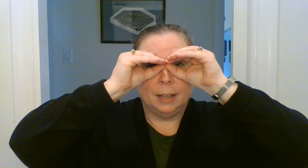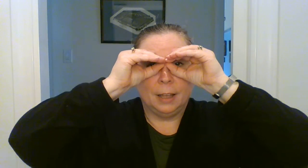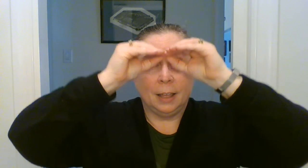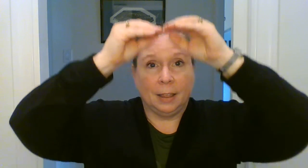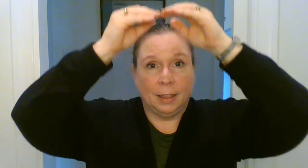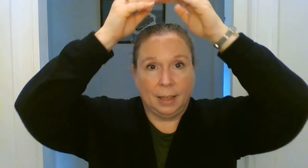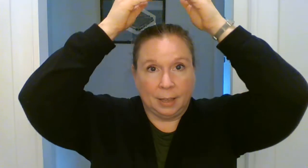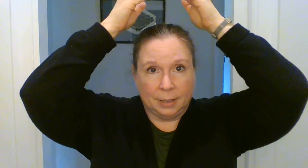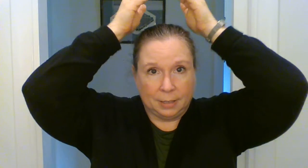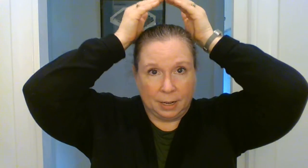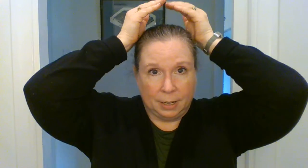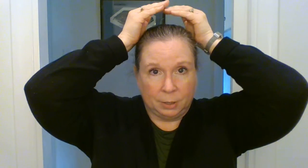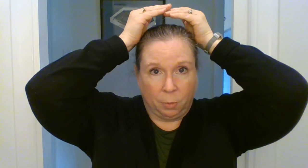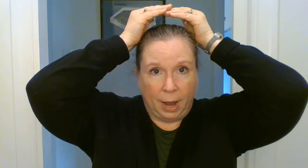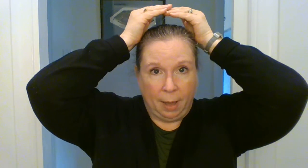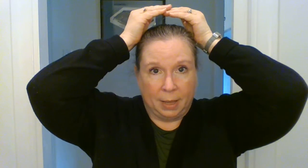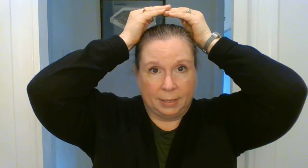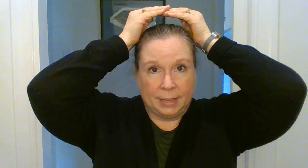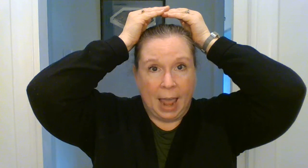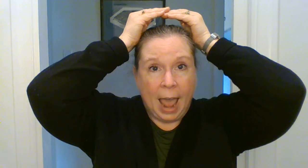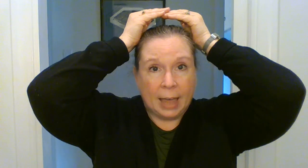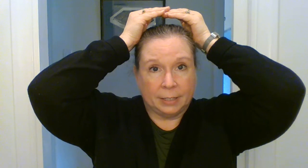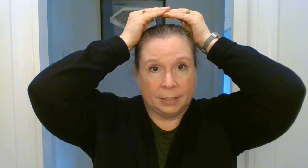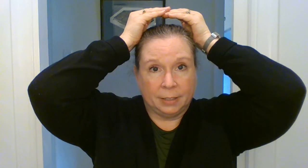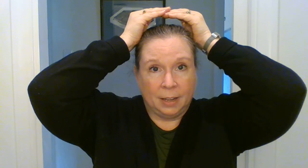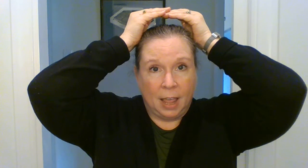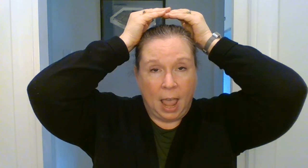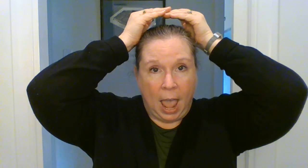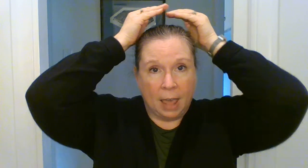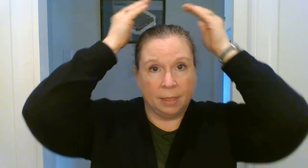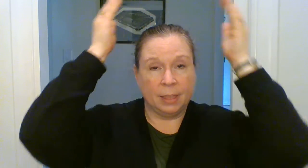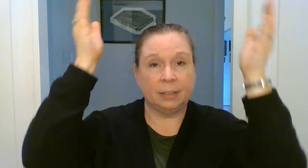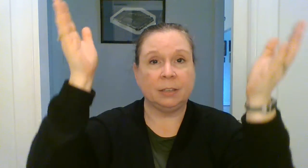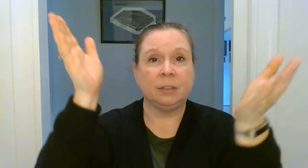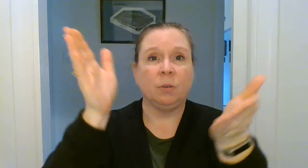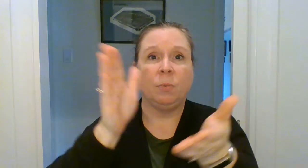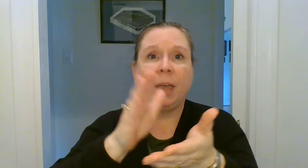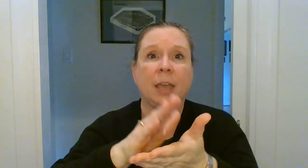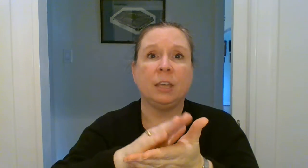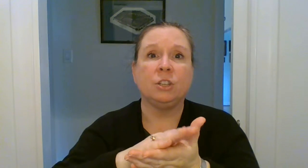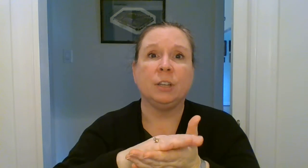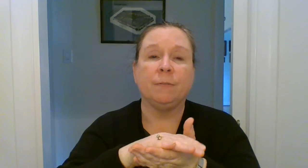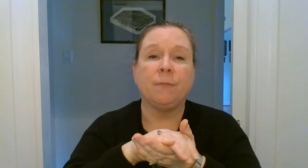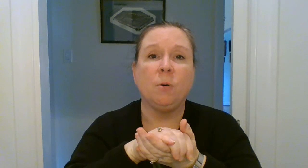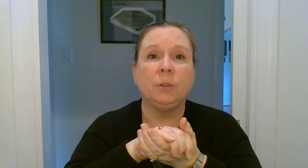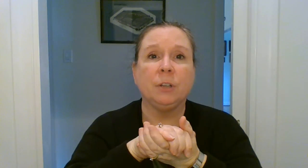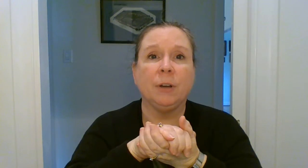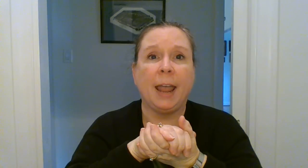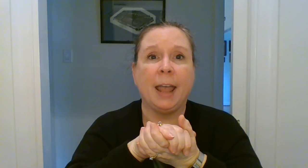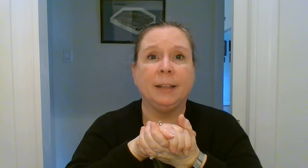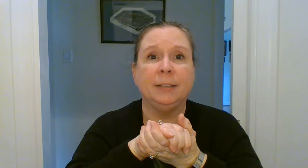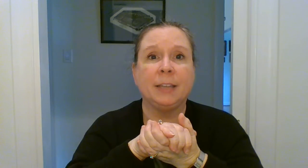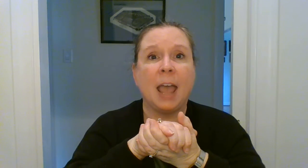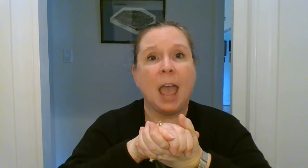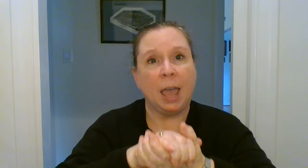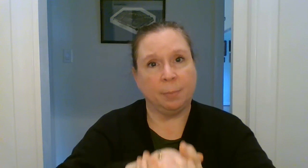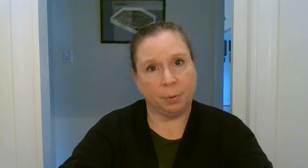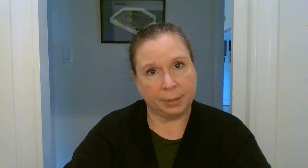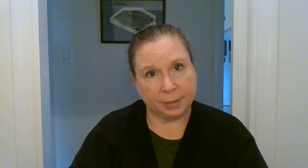This is Grandma's hat and this is the way she folds her hands and puts